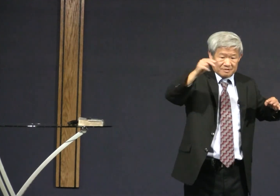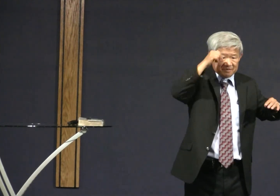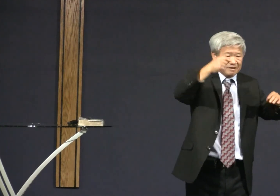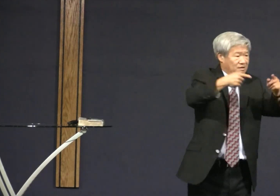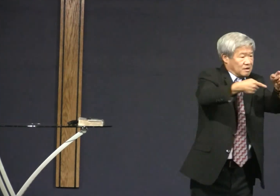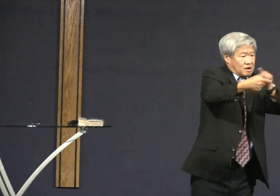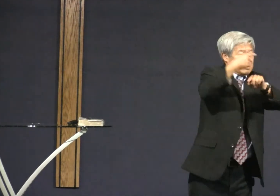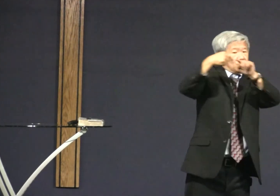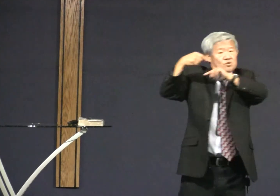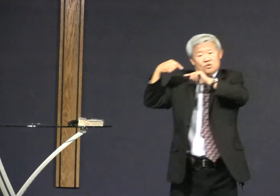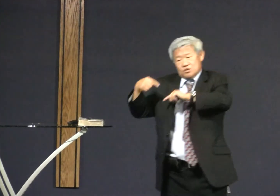Right, your imagination.